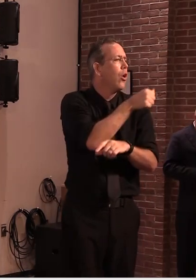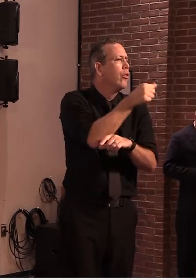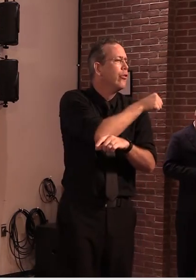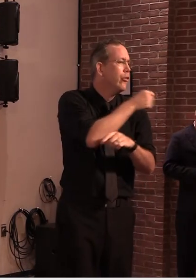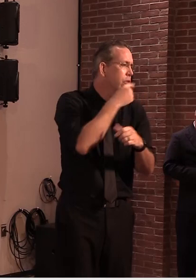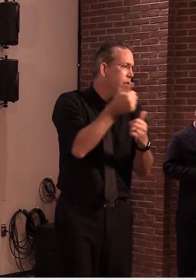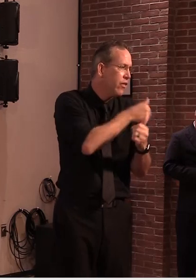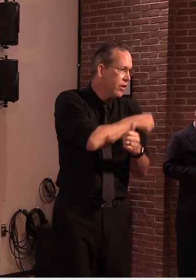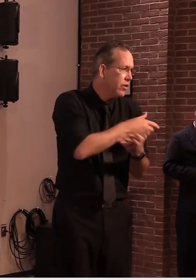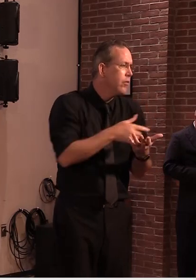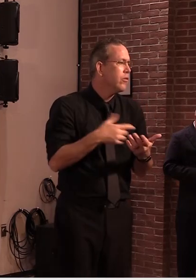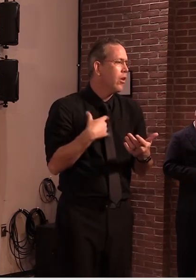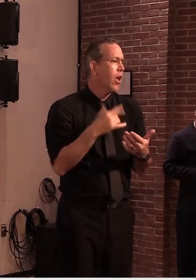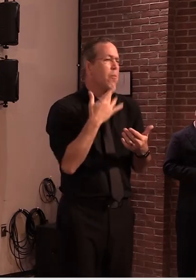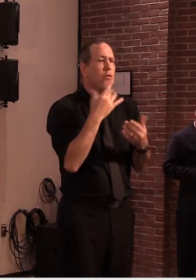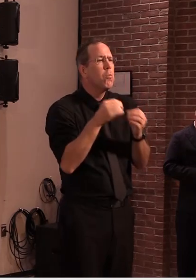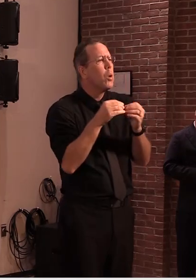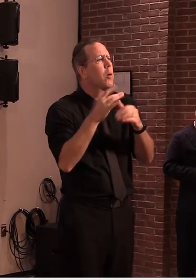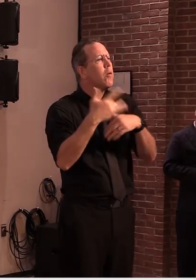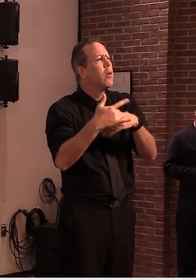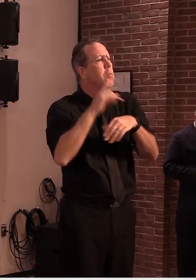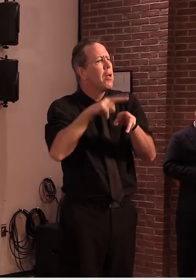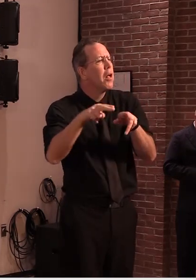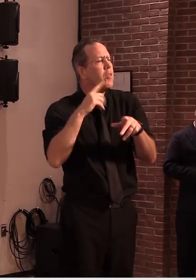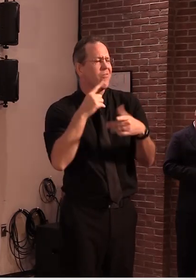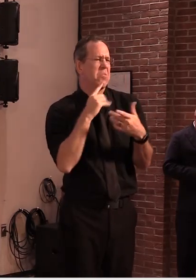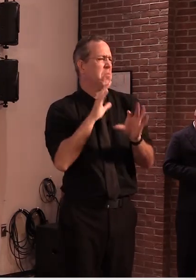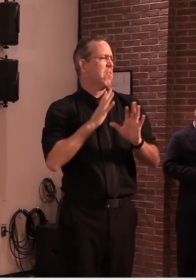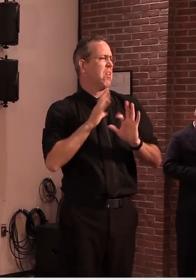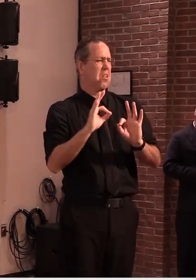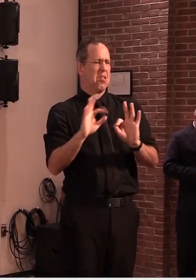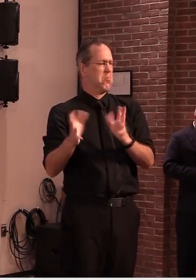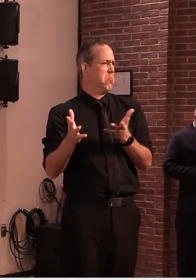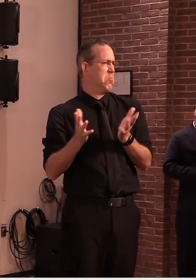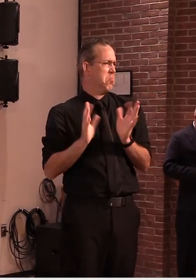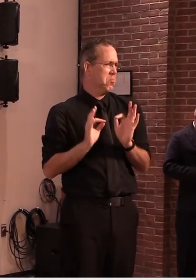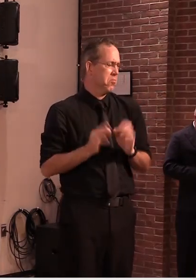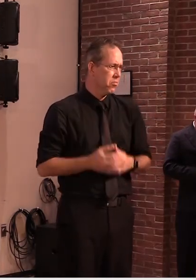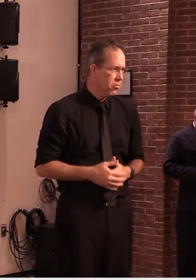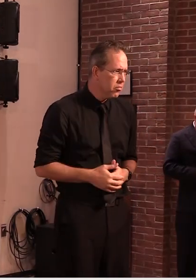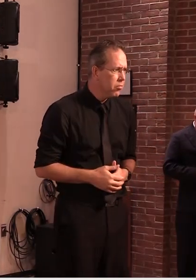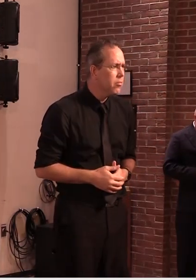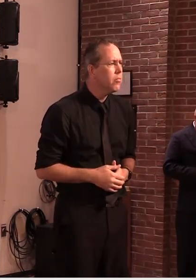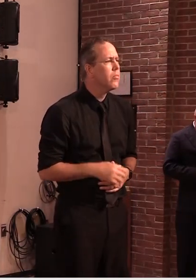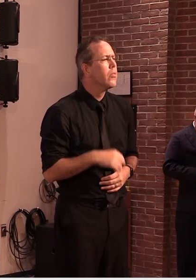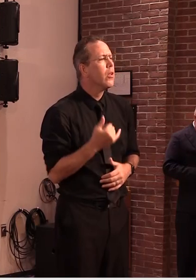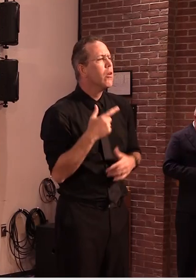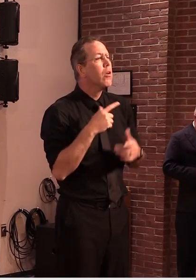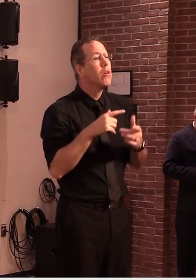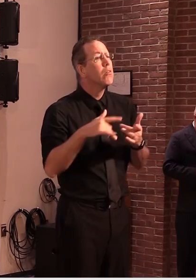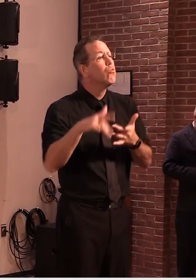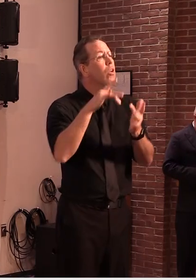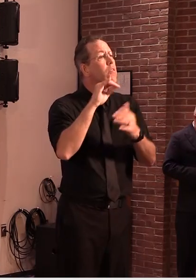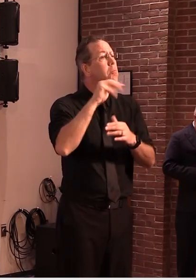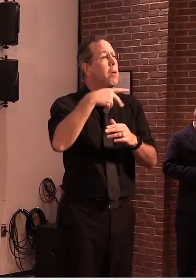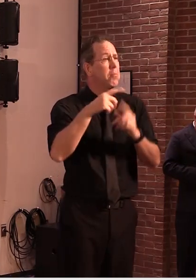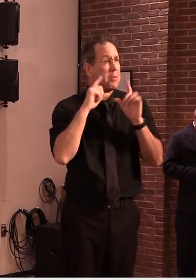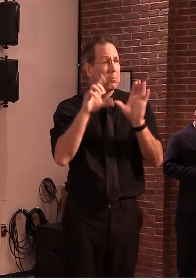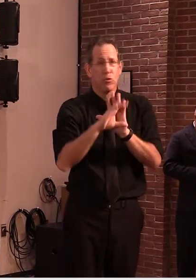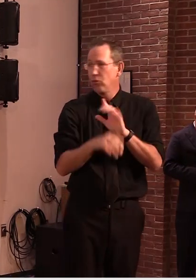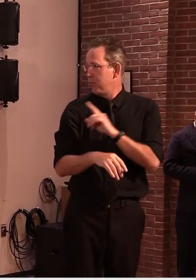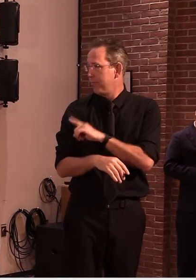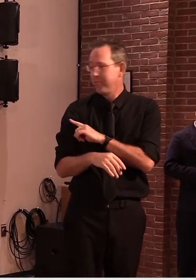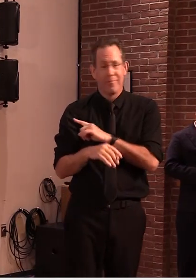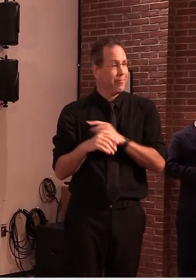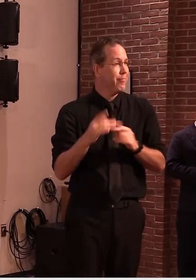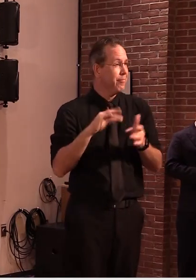Looking at a forecast that was run just yesterday evening, we see that Vermont is likely to continue to experience these favorable